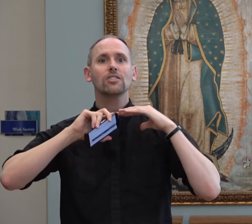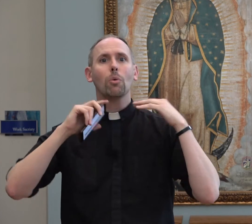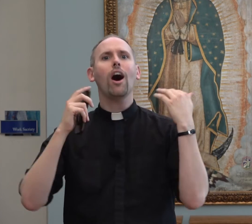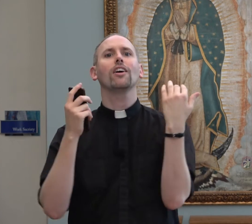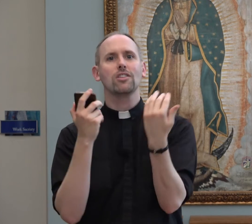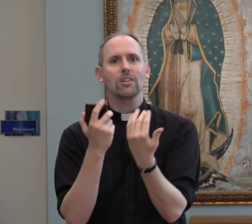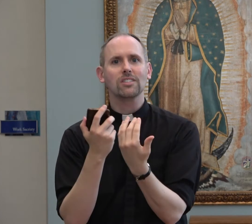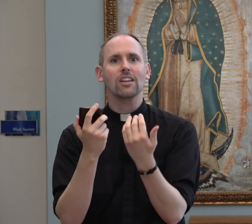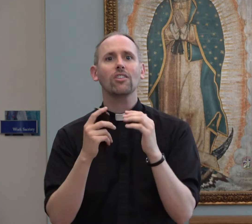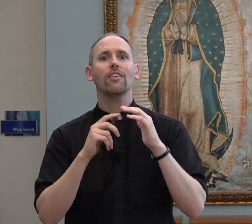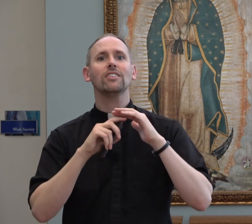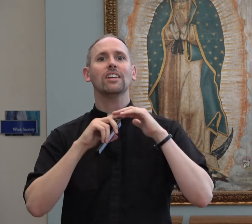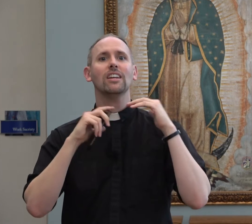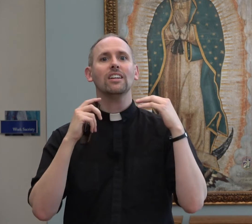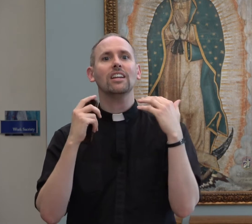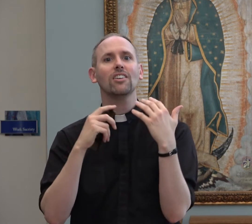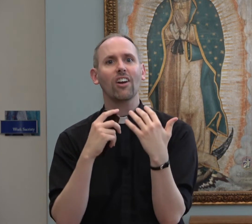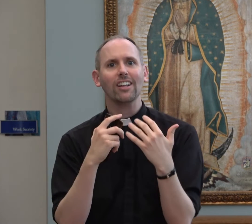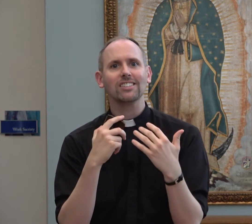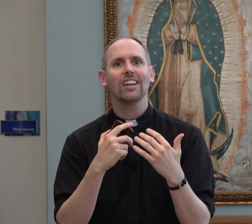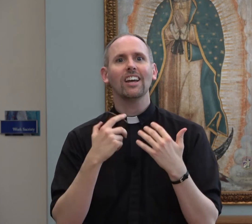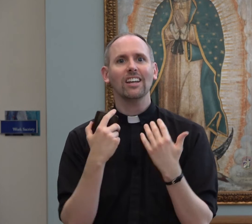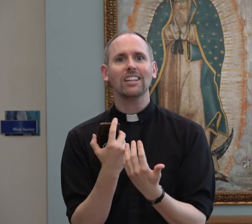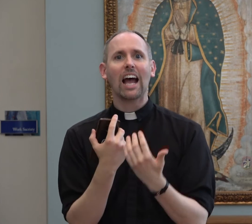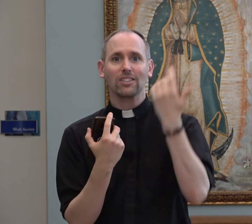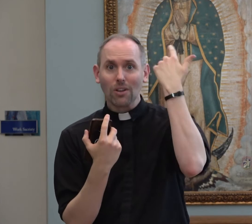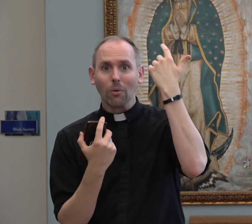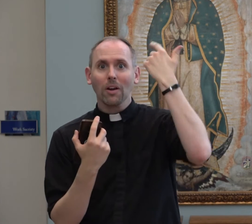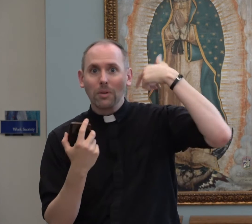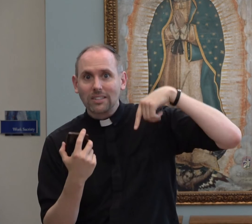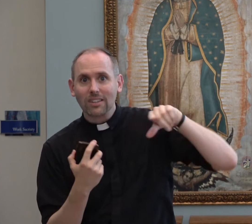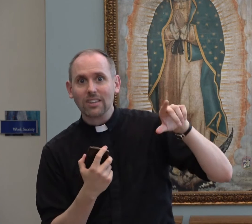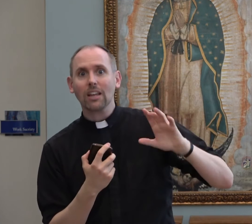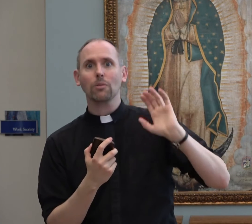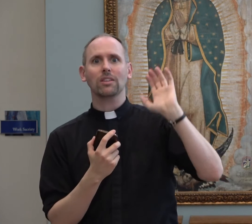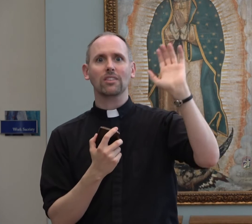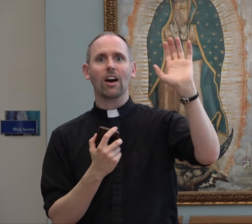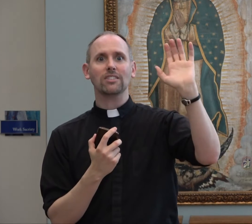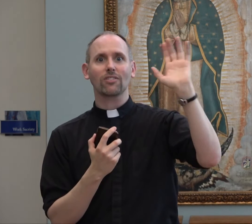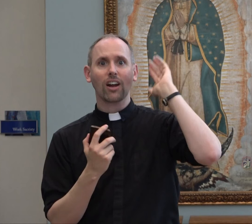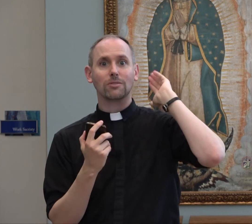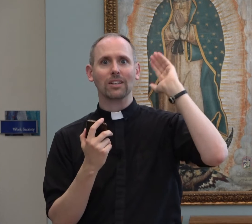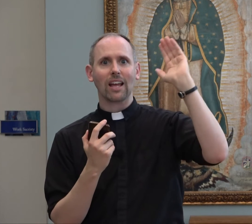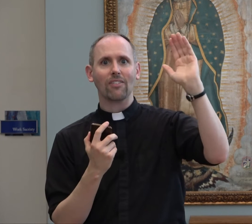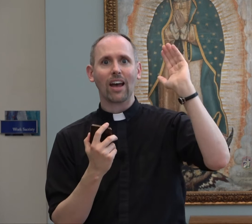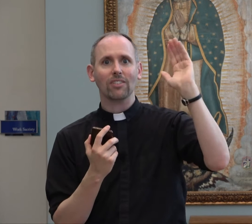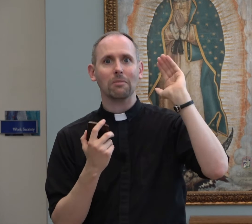suave, you could say. Your life is hidden in Christ in God. So we get to think with the thoughts of Christ. We get to have a heavenly